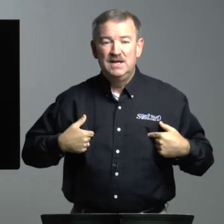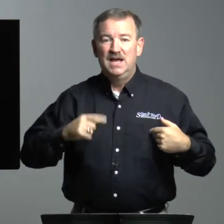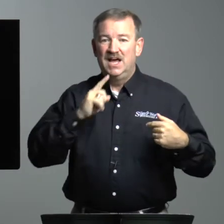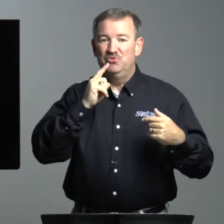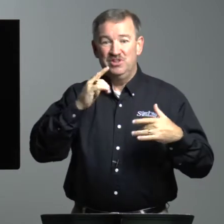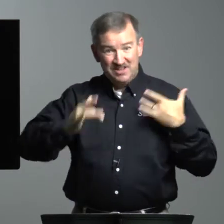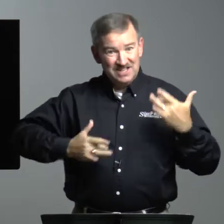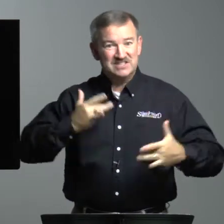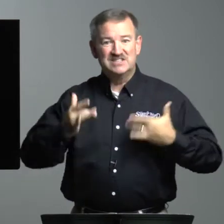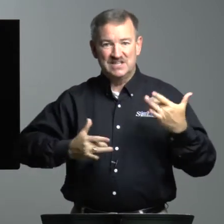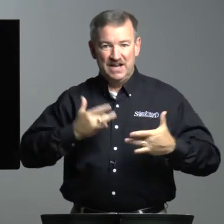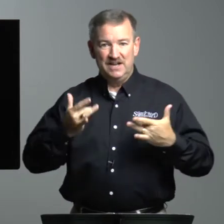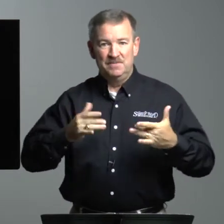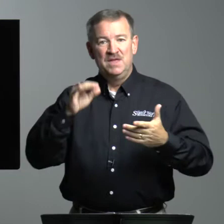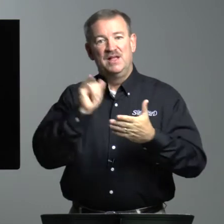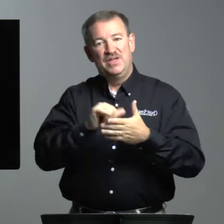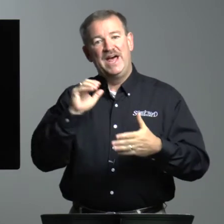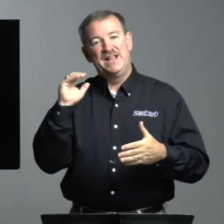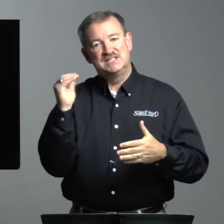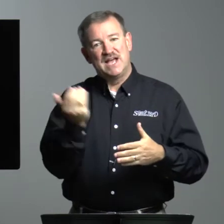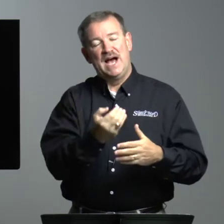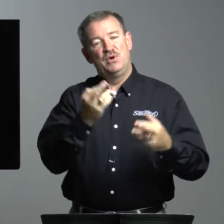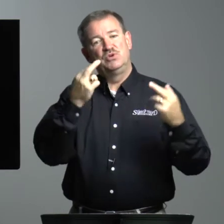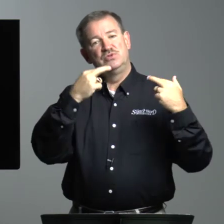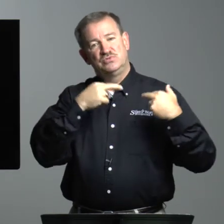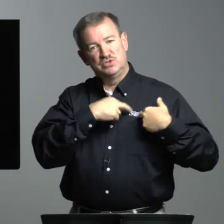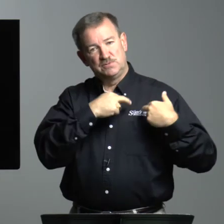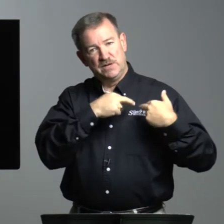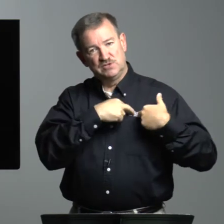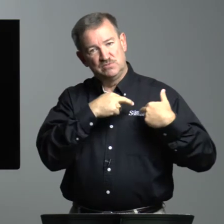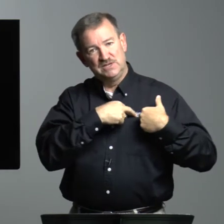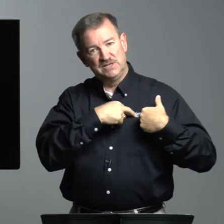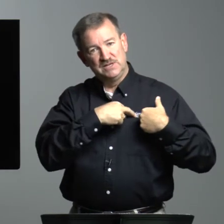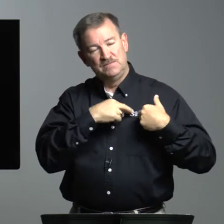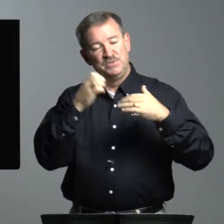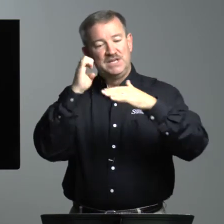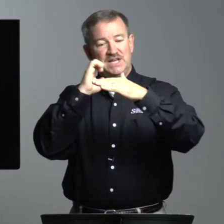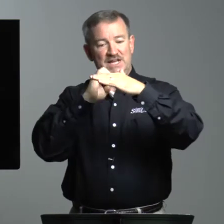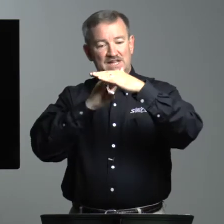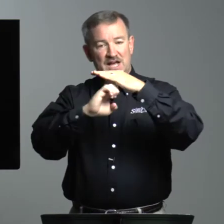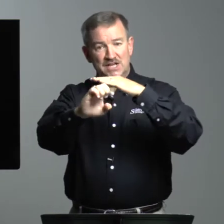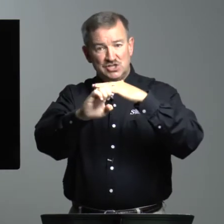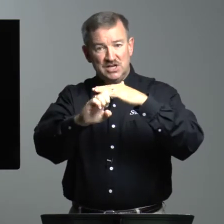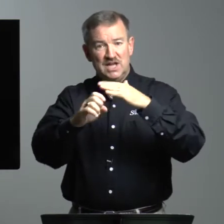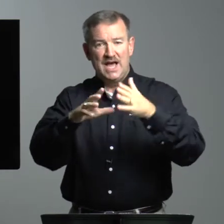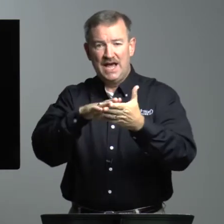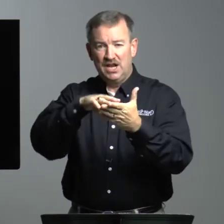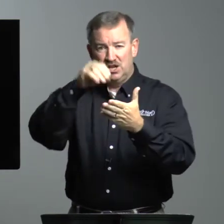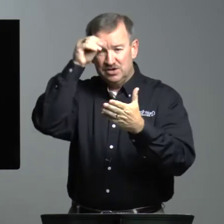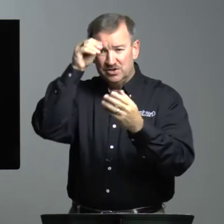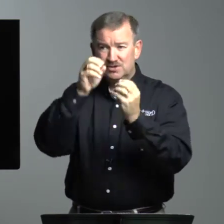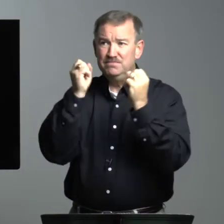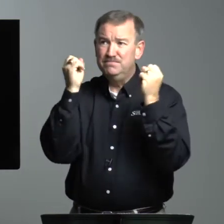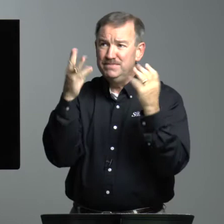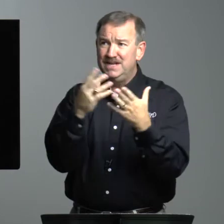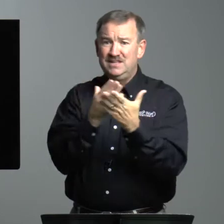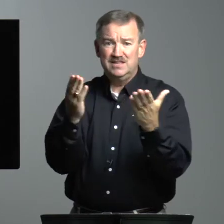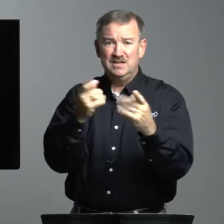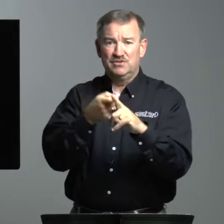And really, that's exciting. That is our responsibility. Elijah had learned many things